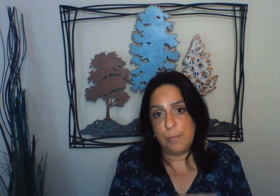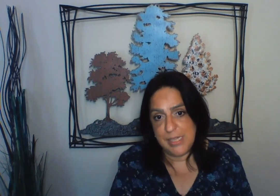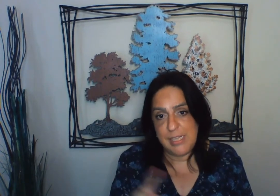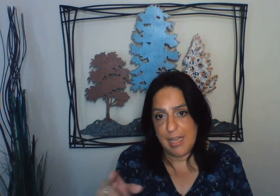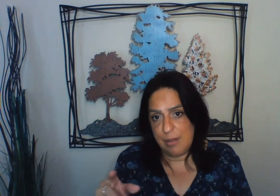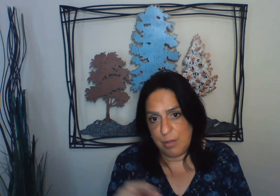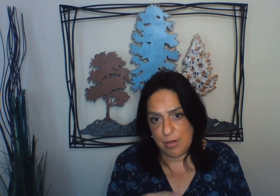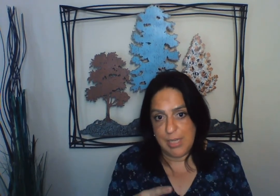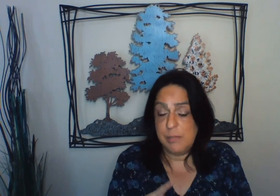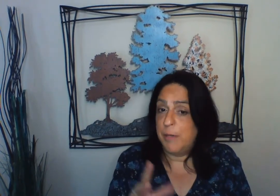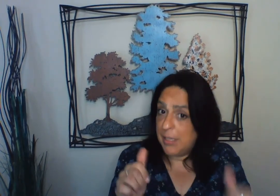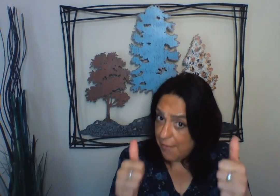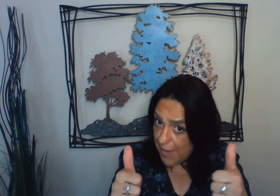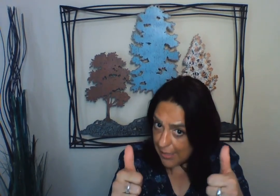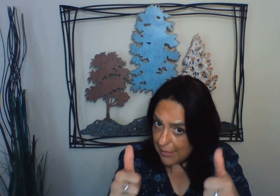domesticated with your kids, but it's a fact.